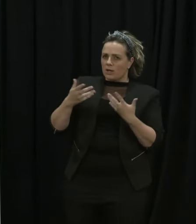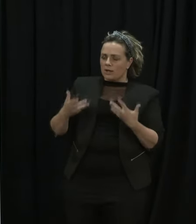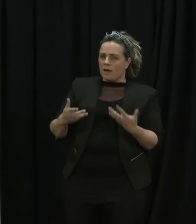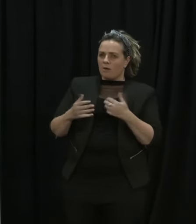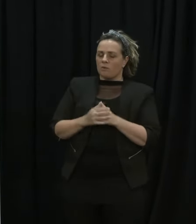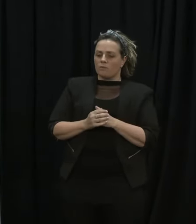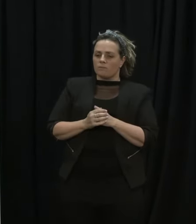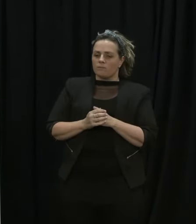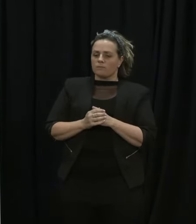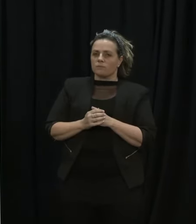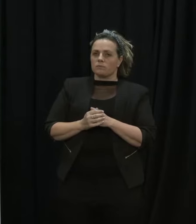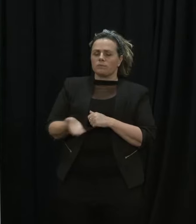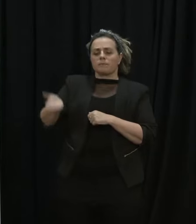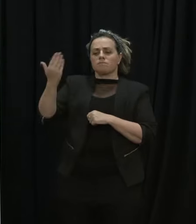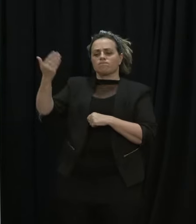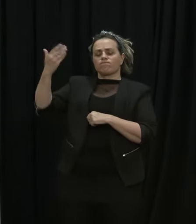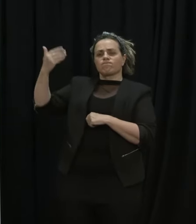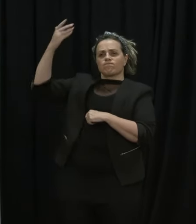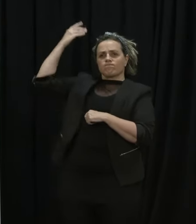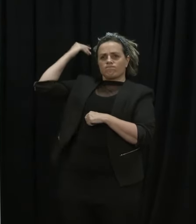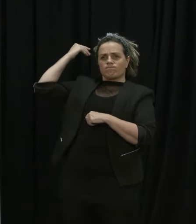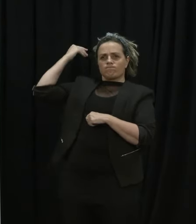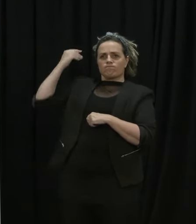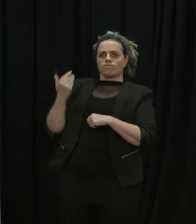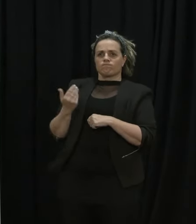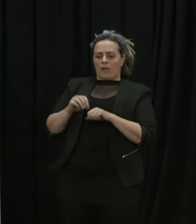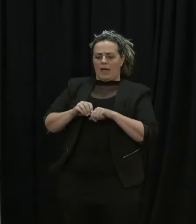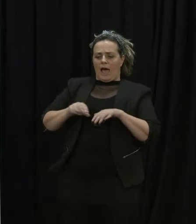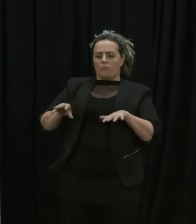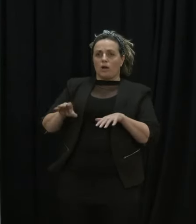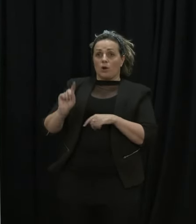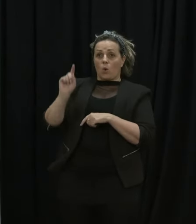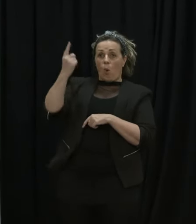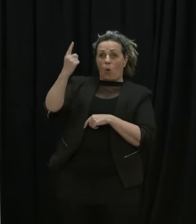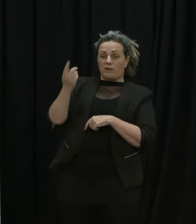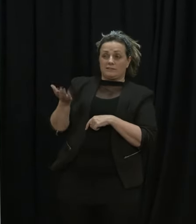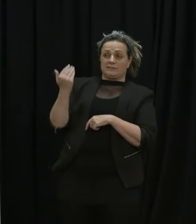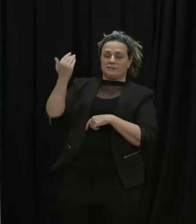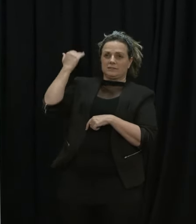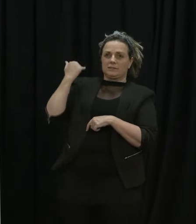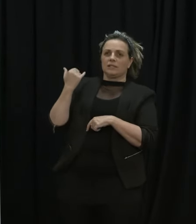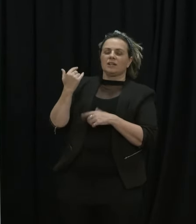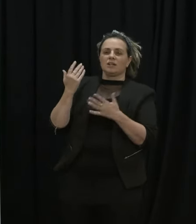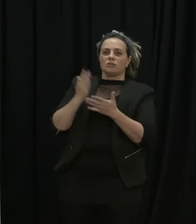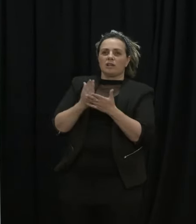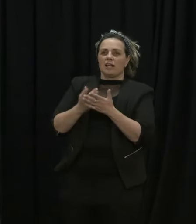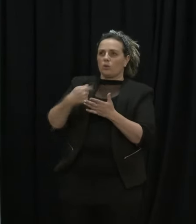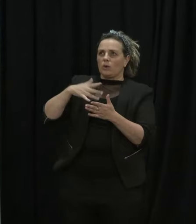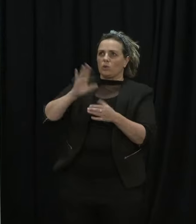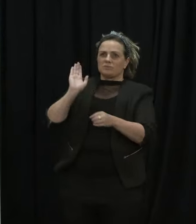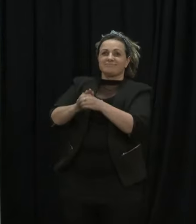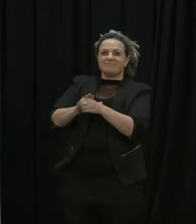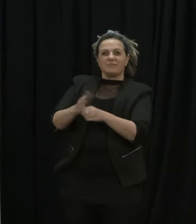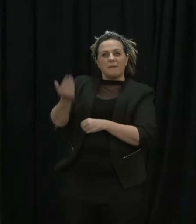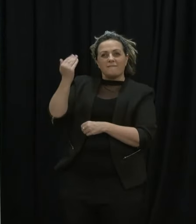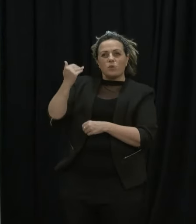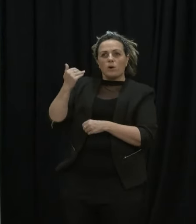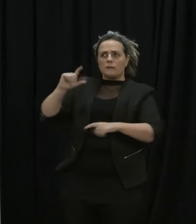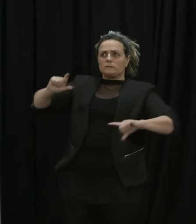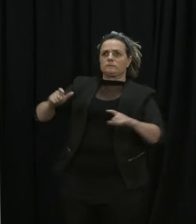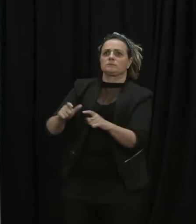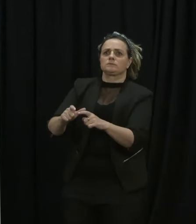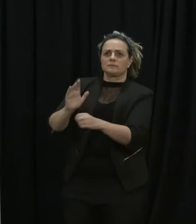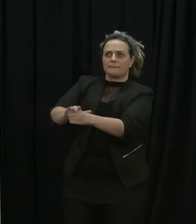an outbreak when certainly in Auckland we're trying to effectively stamp it out and get back to zero,